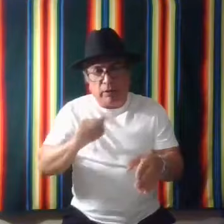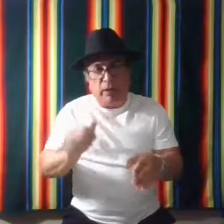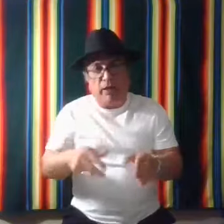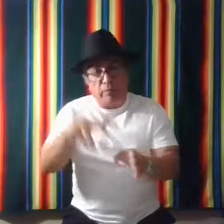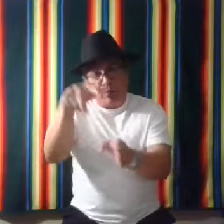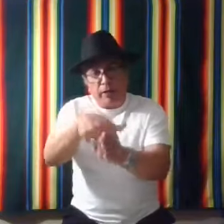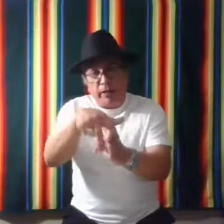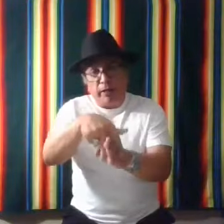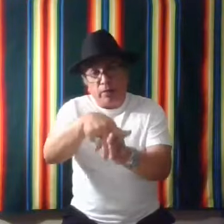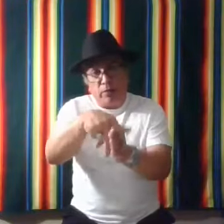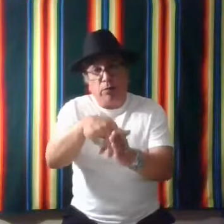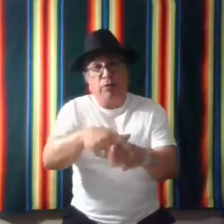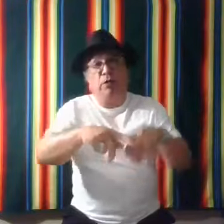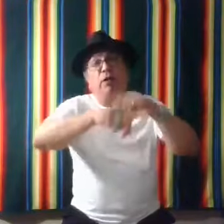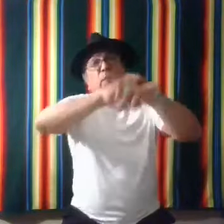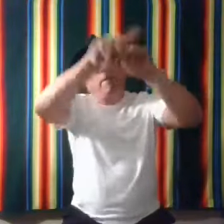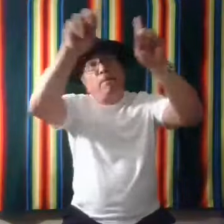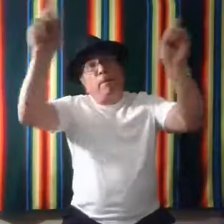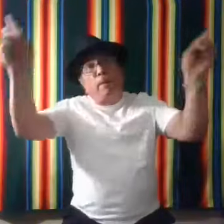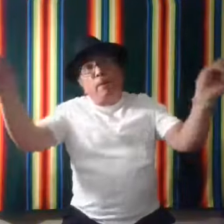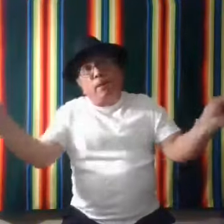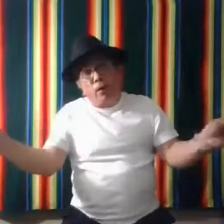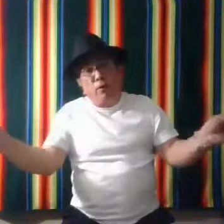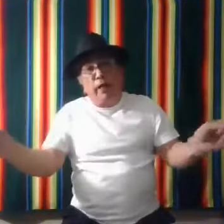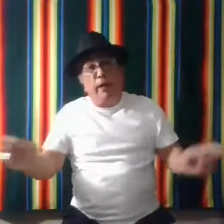I've been riding horse all day.